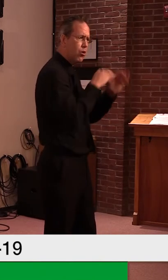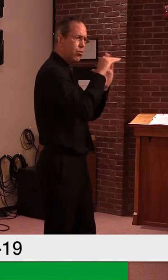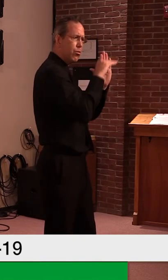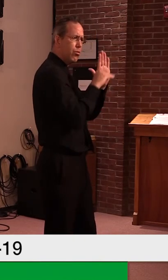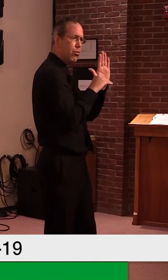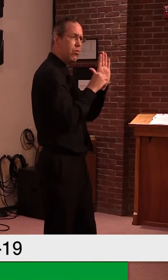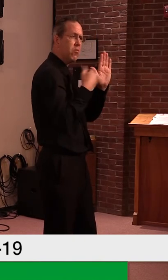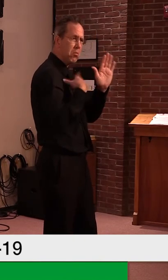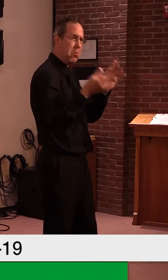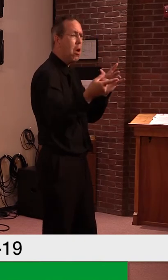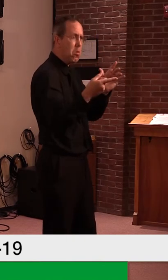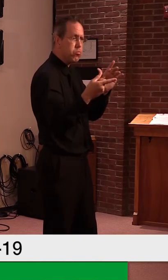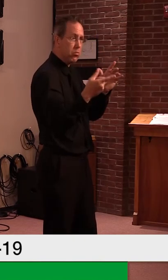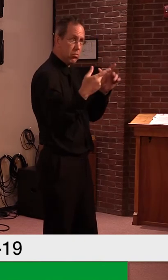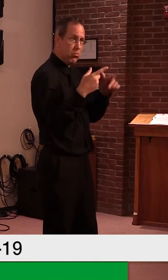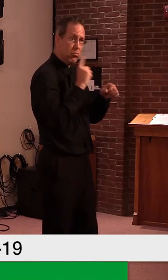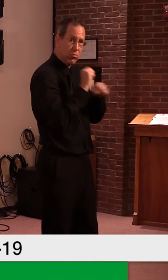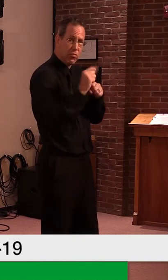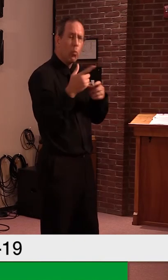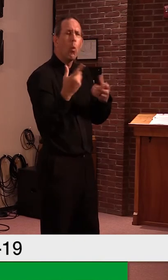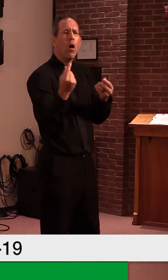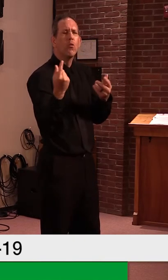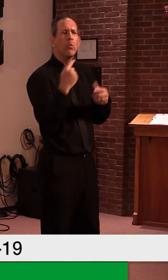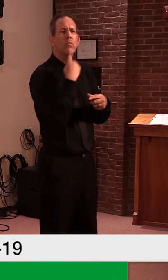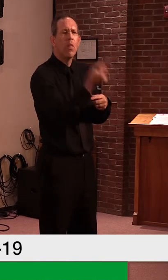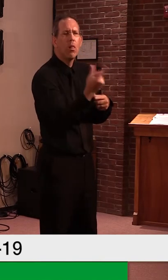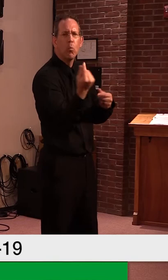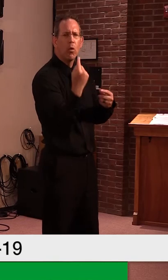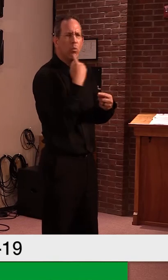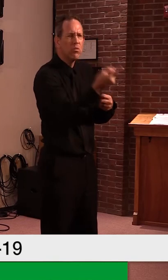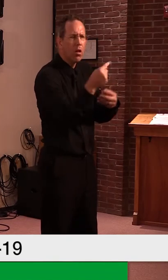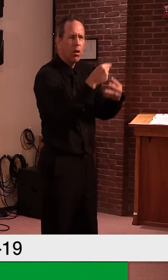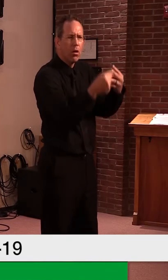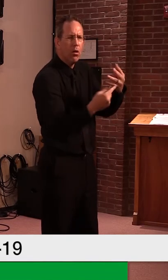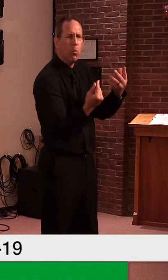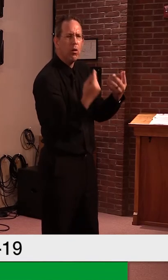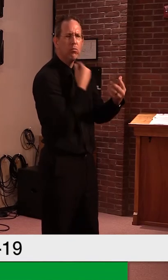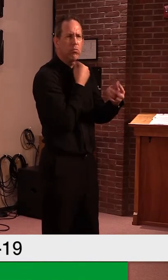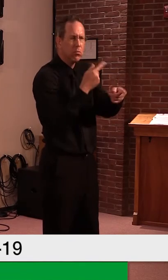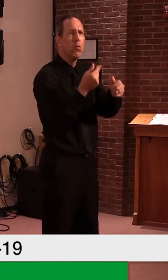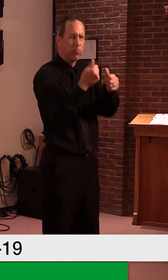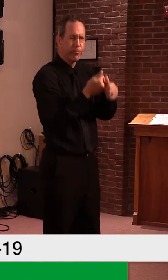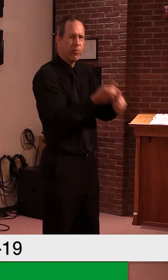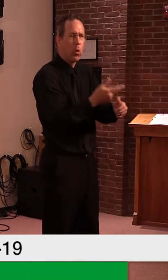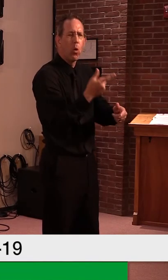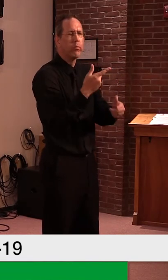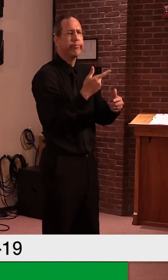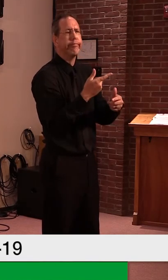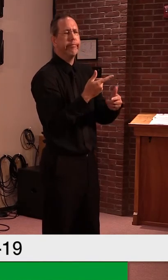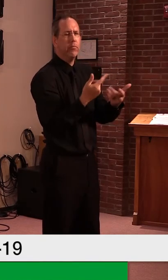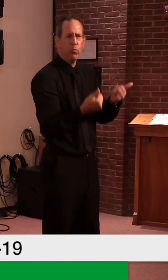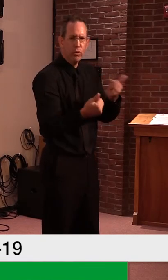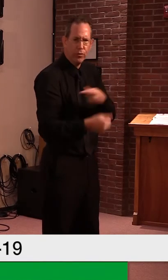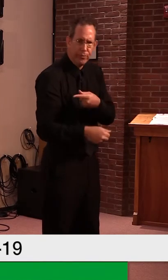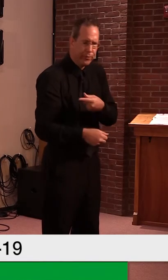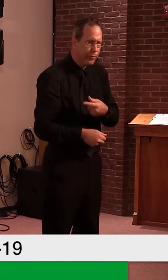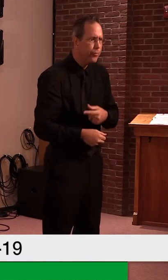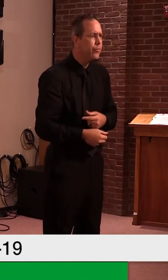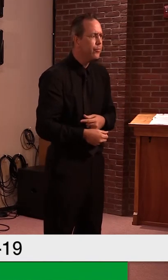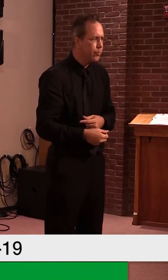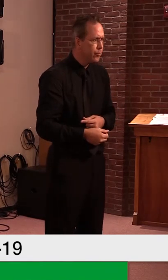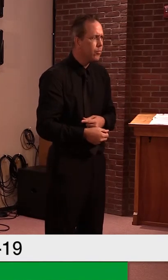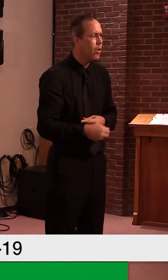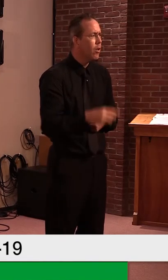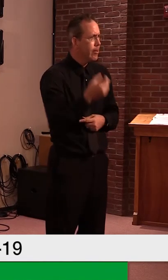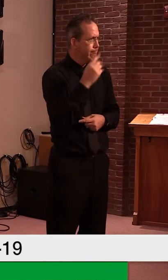I'll check with Commissioner Baker on the latest status of this, but everything I listed is something that, um, I